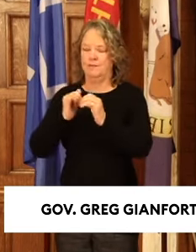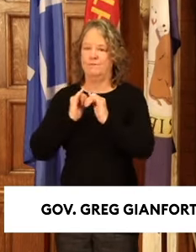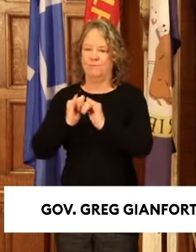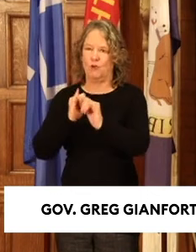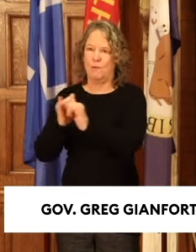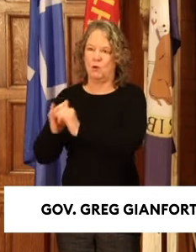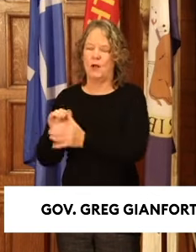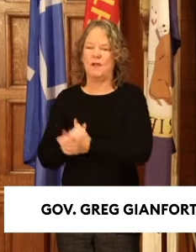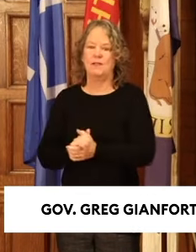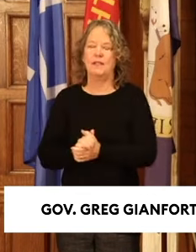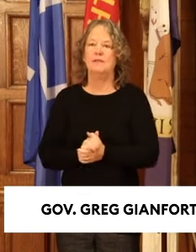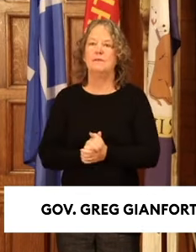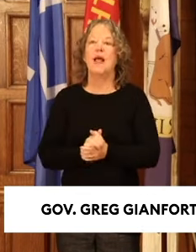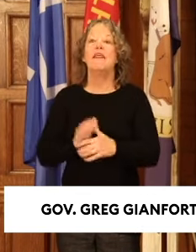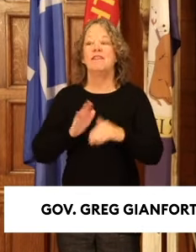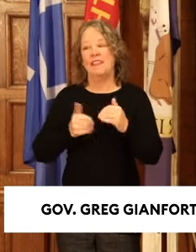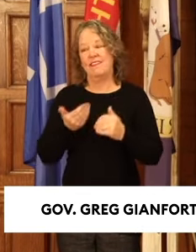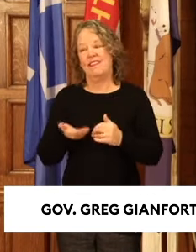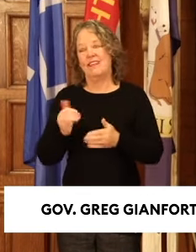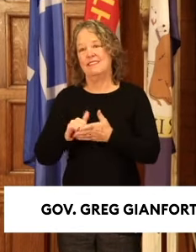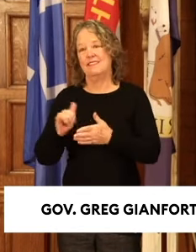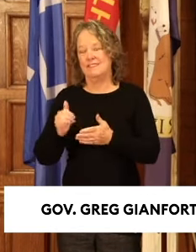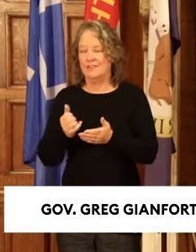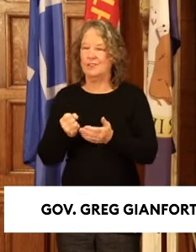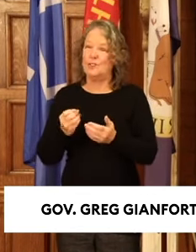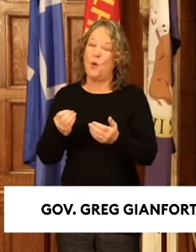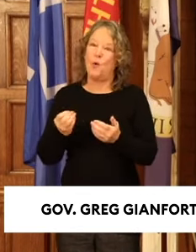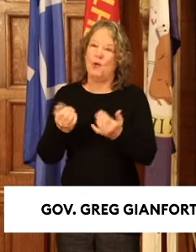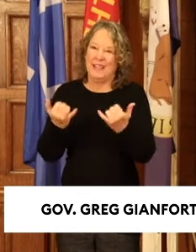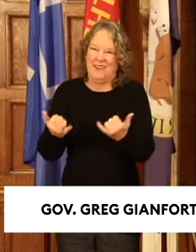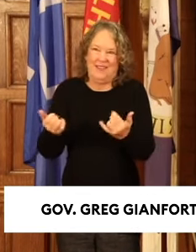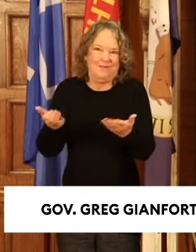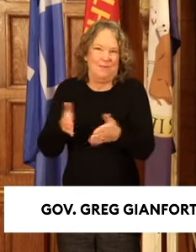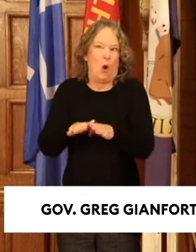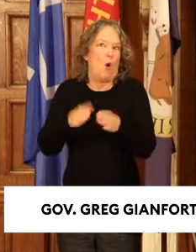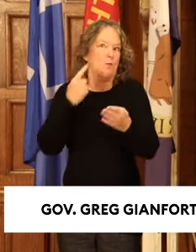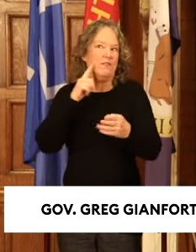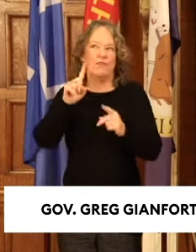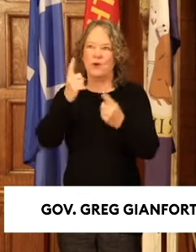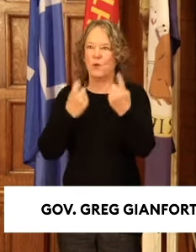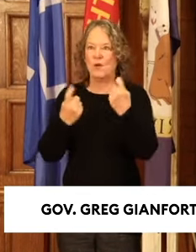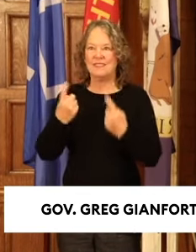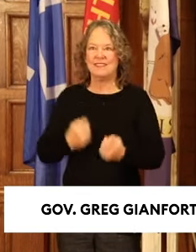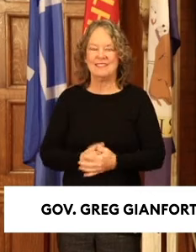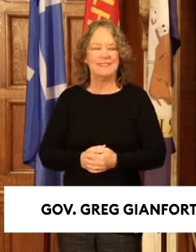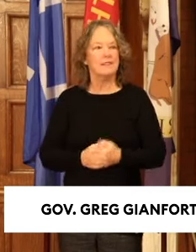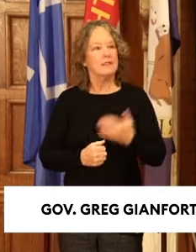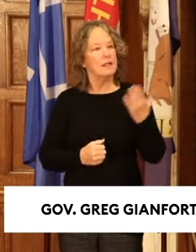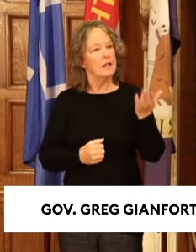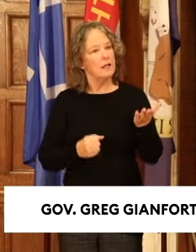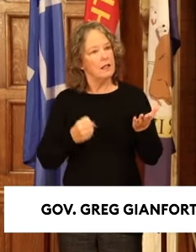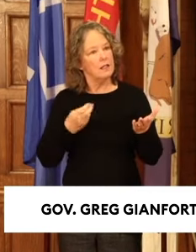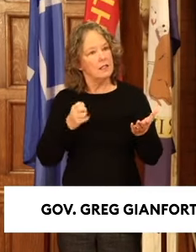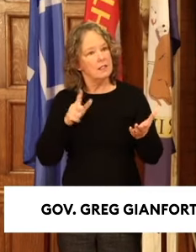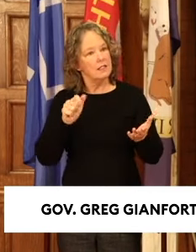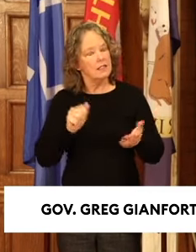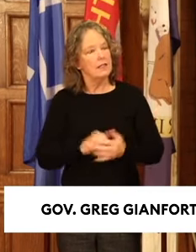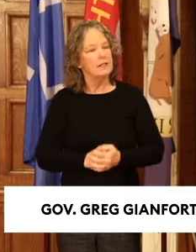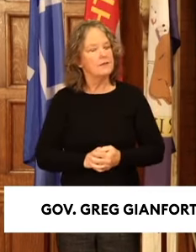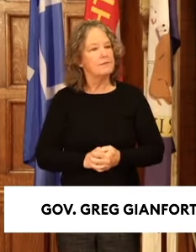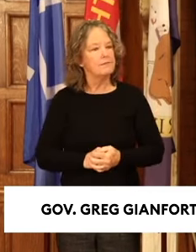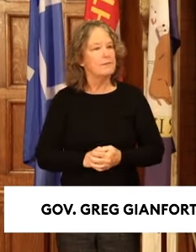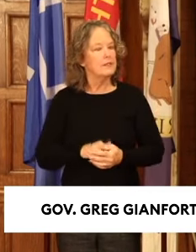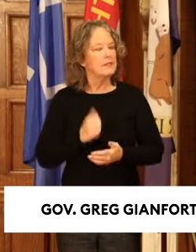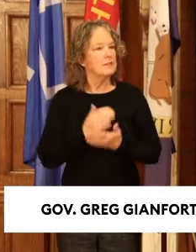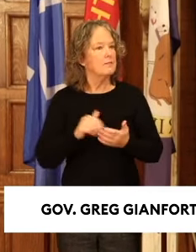And with that, I'd be happy to open it up for questions. Who'd like to go first? Shaylee. I have a question about some other